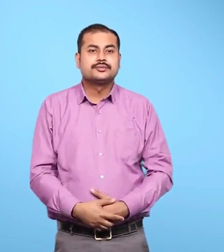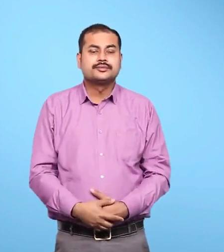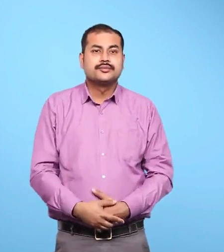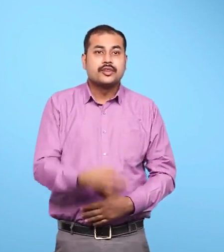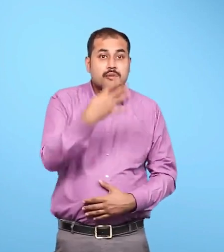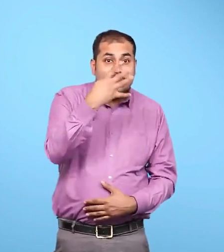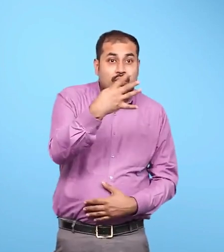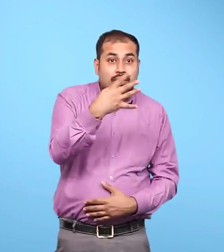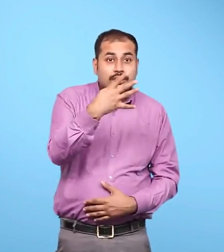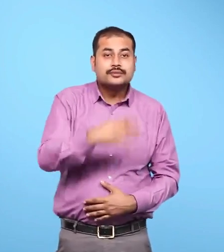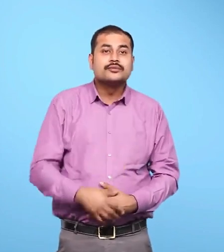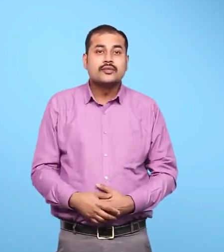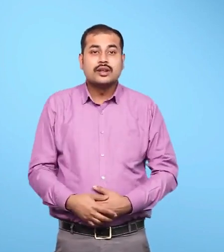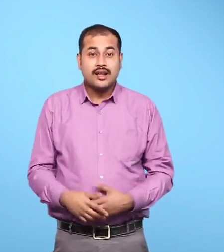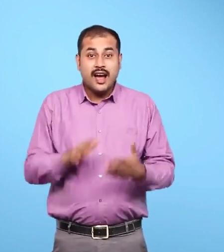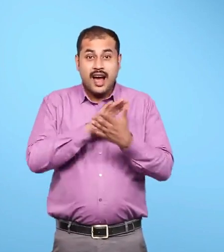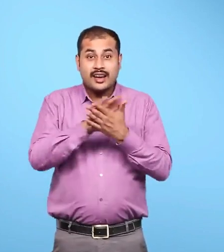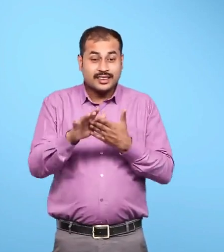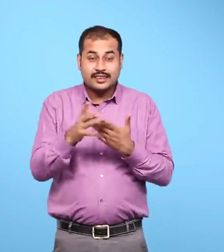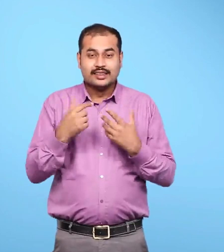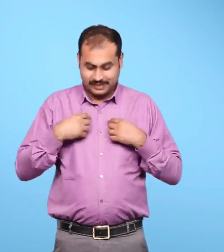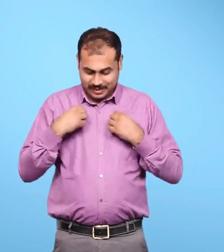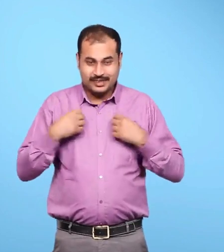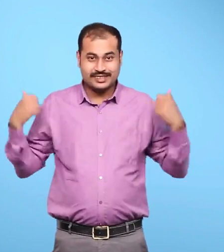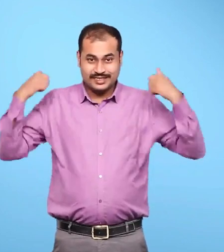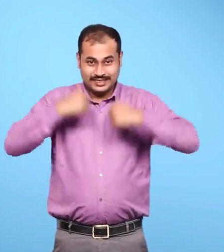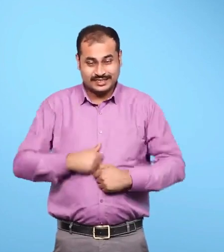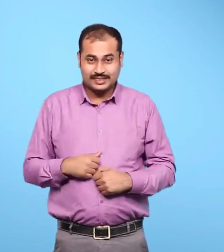Four Hari had a black and blue shirt.